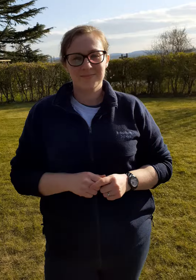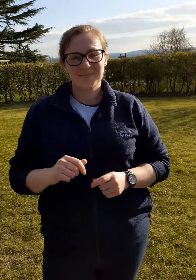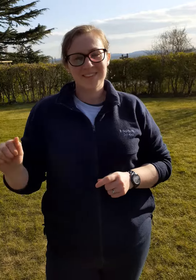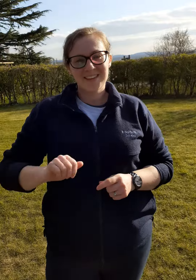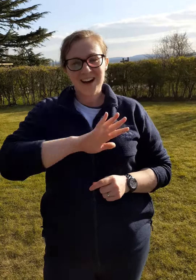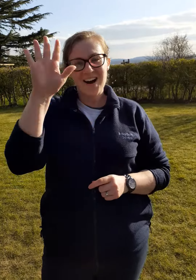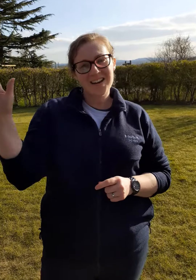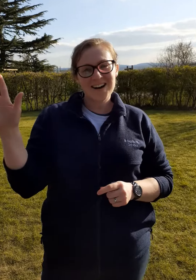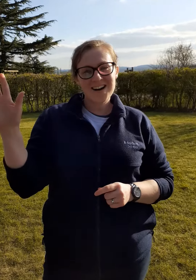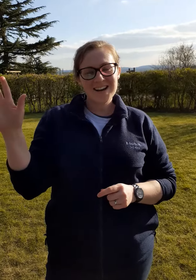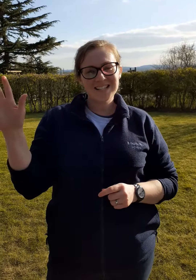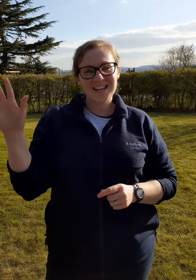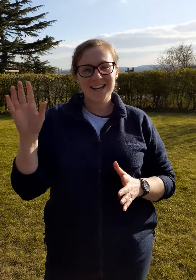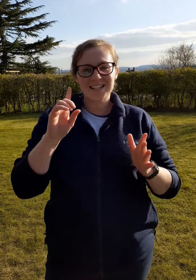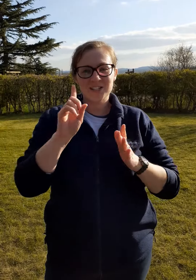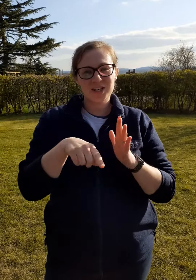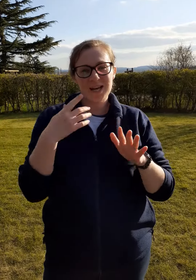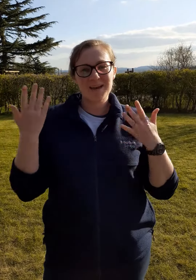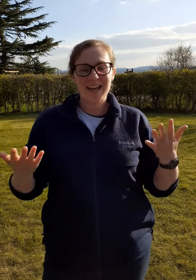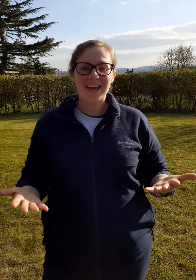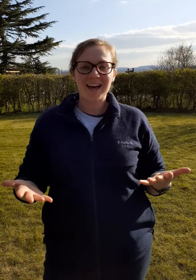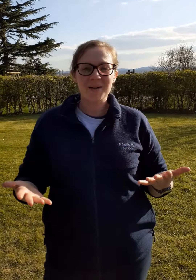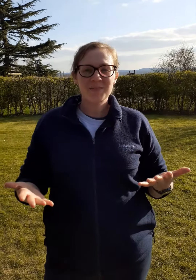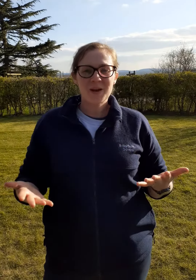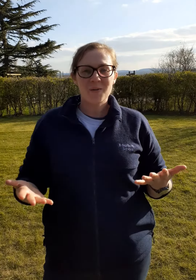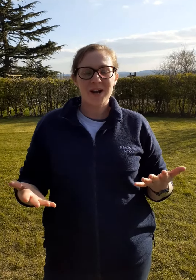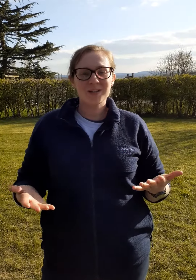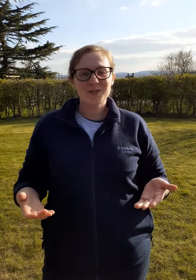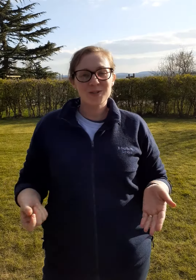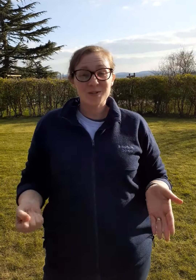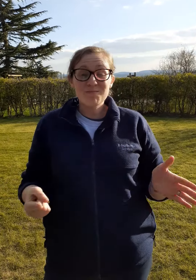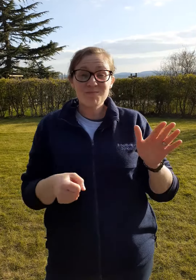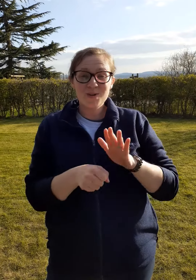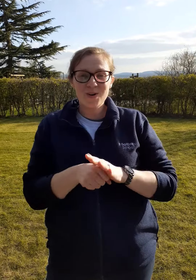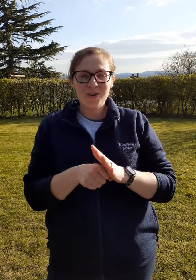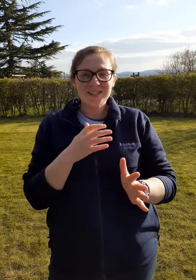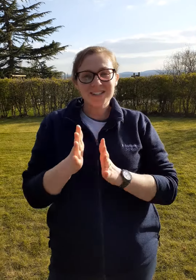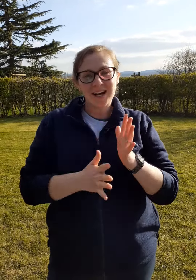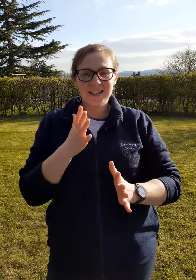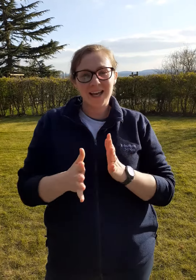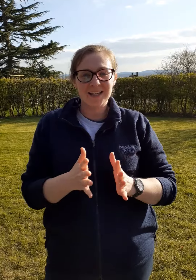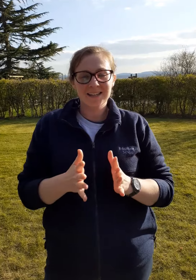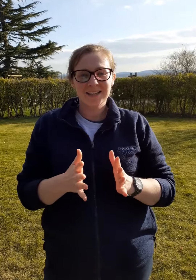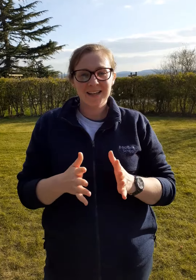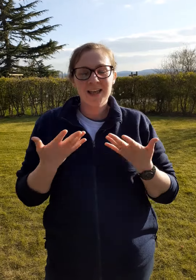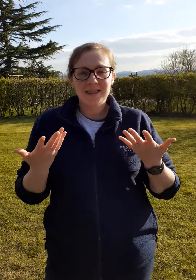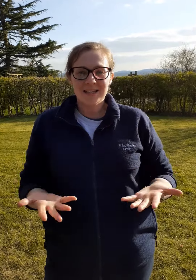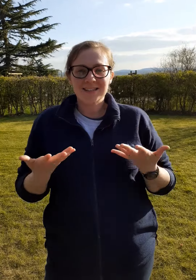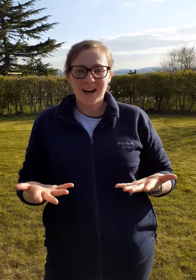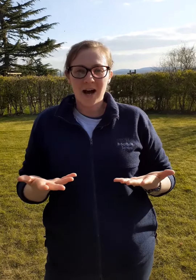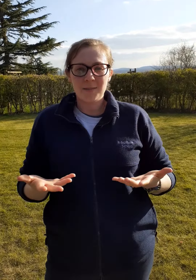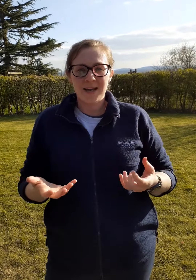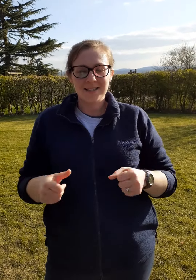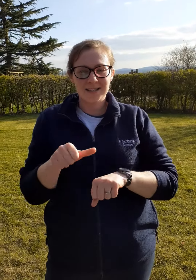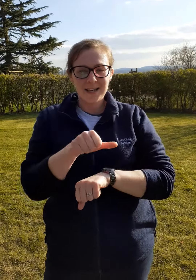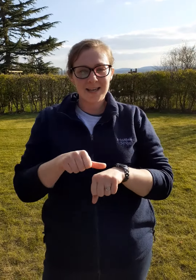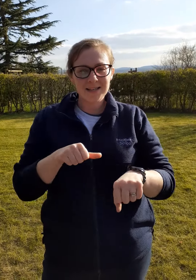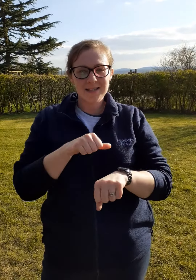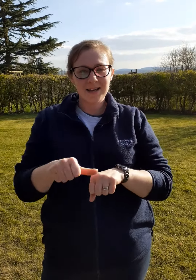Hi guys it's Jamie here we're going to do some more signing this time it's an Easter